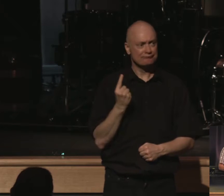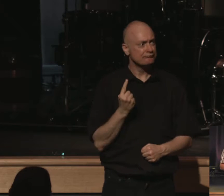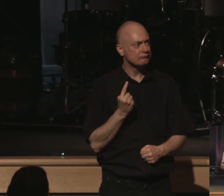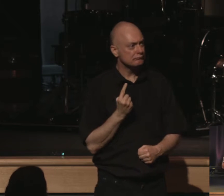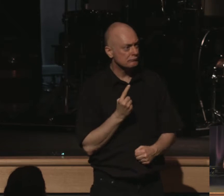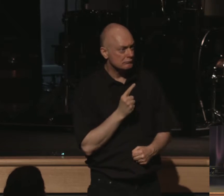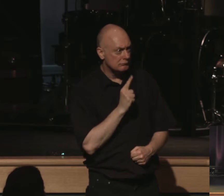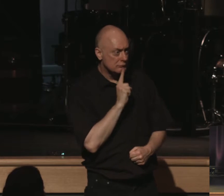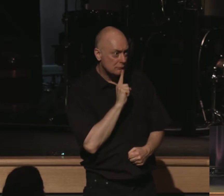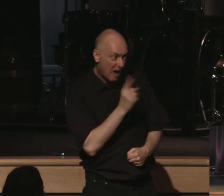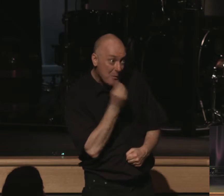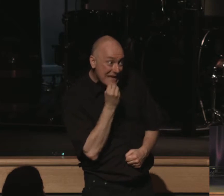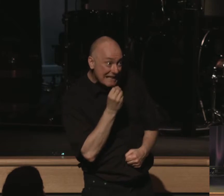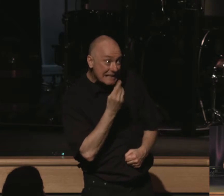are we eating dinner tonight?